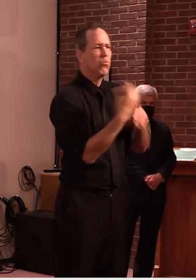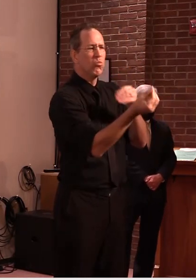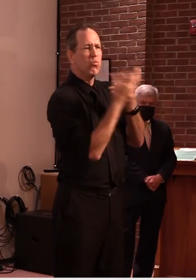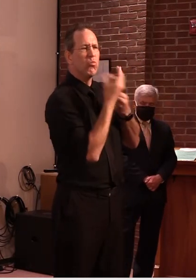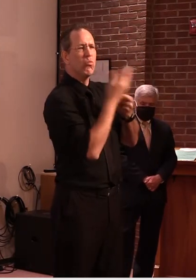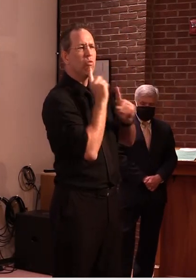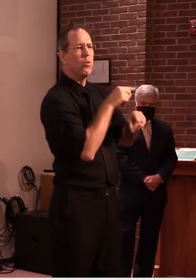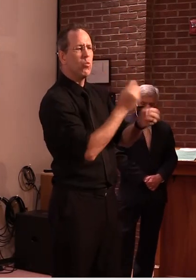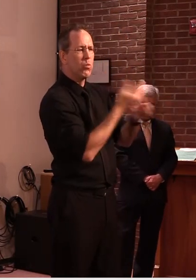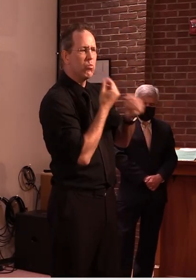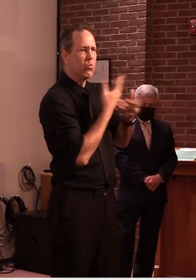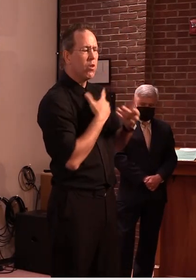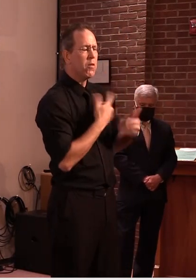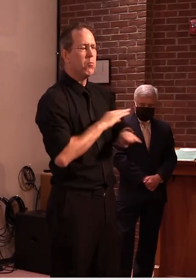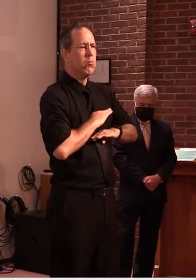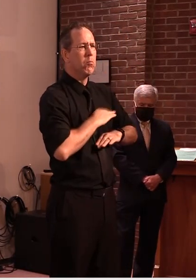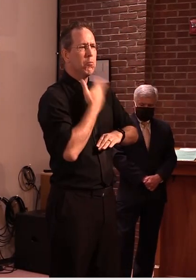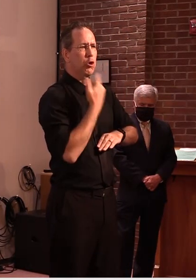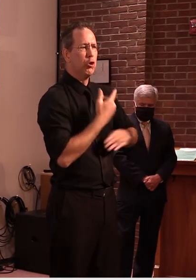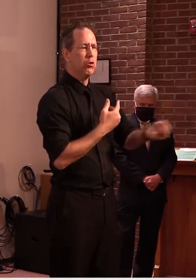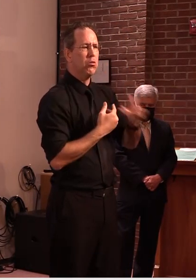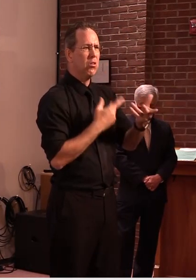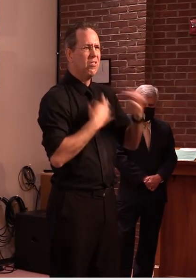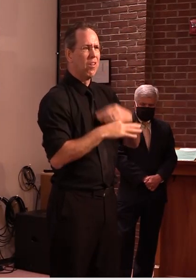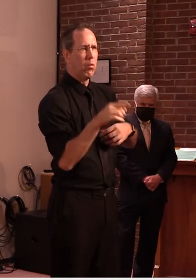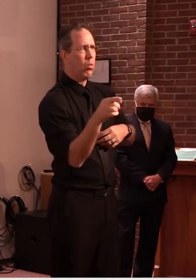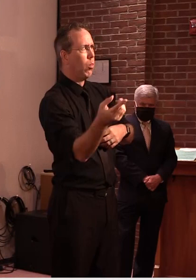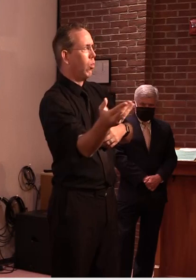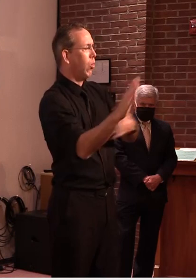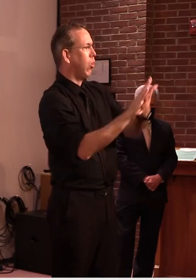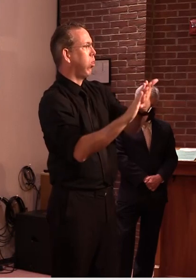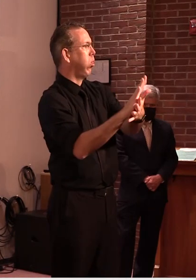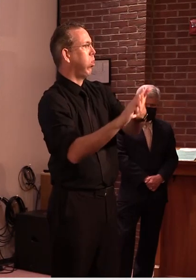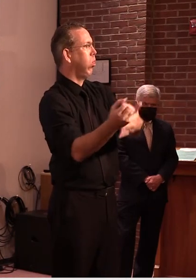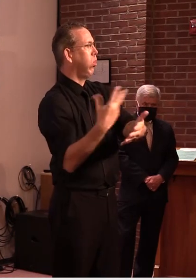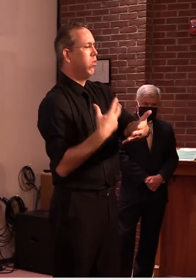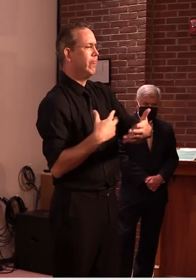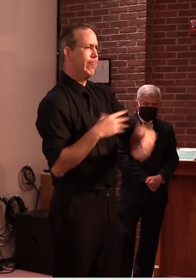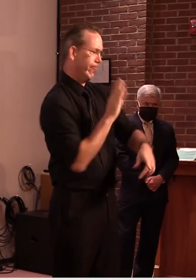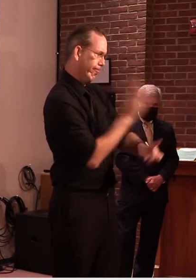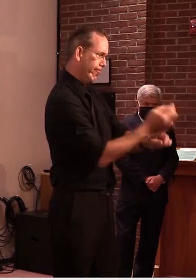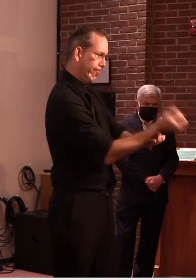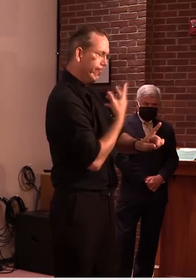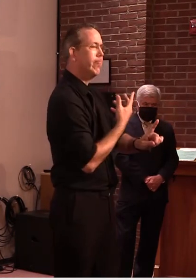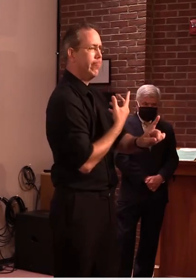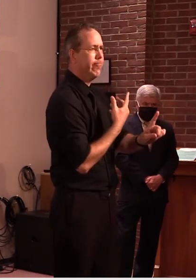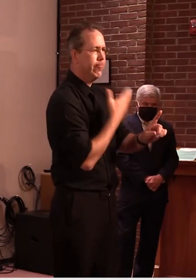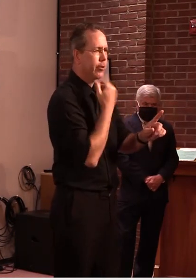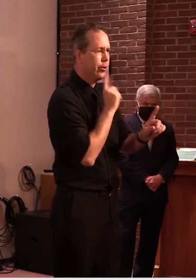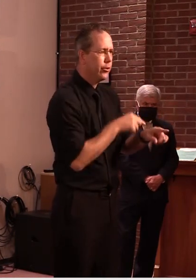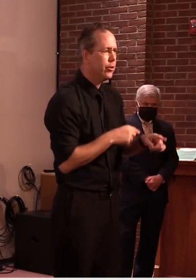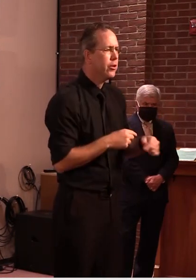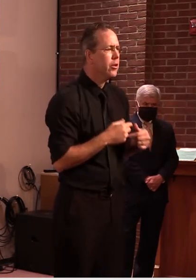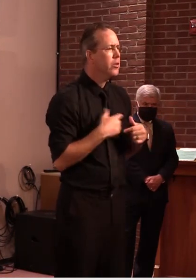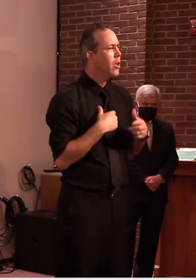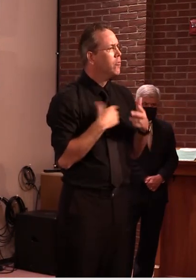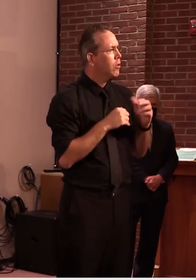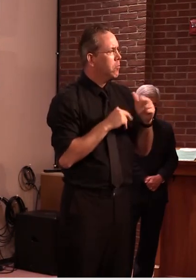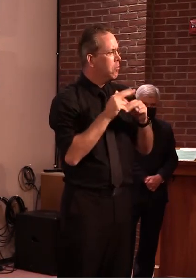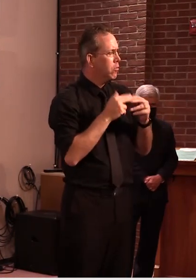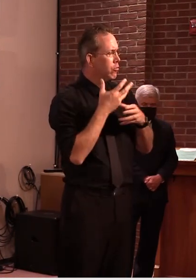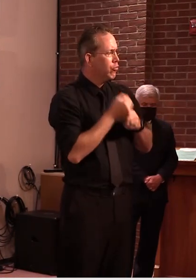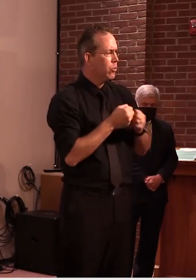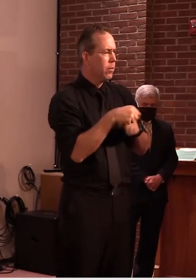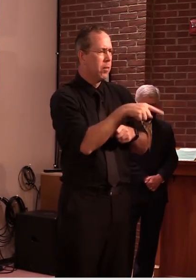um so i guess the best way to answer that is my trust level is rising uh finally uh is there